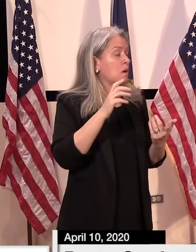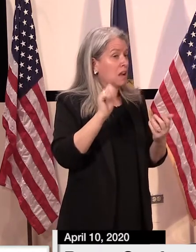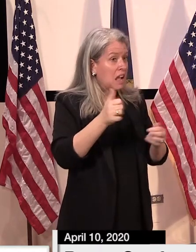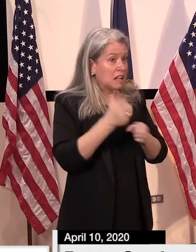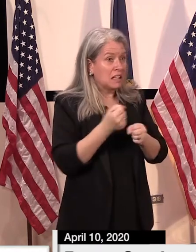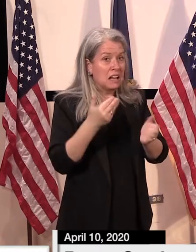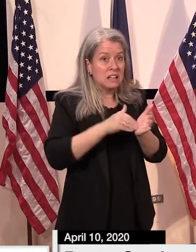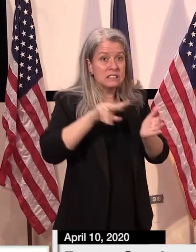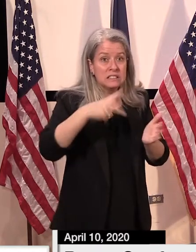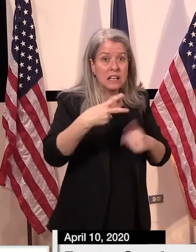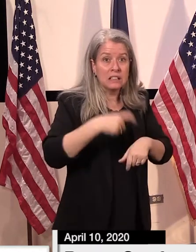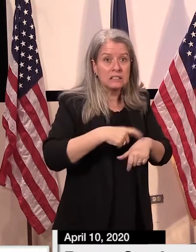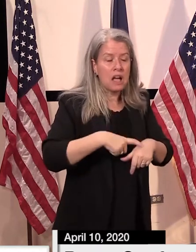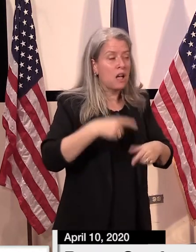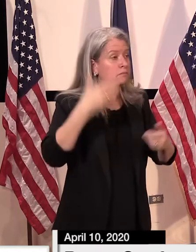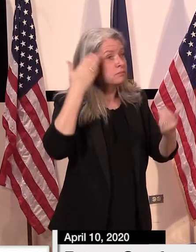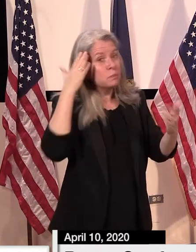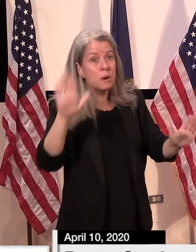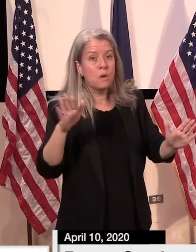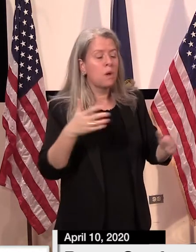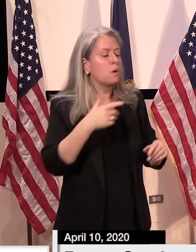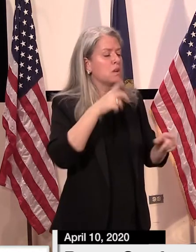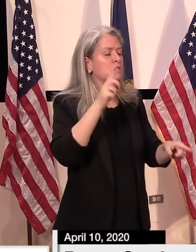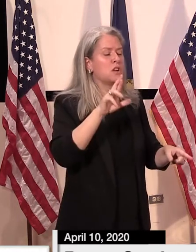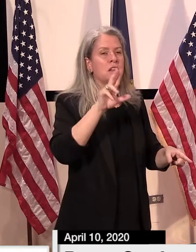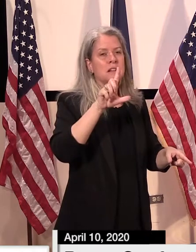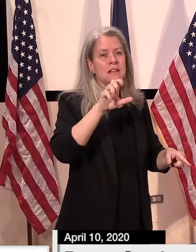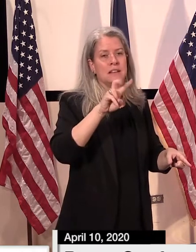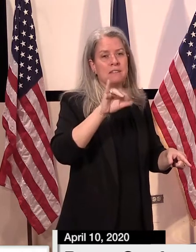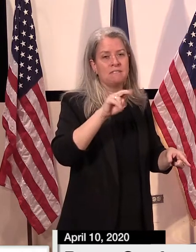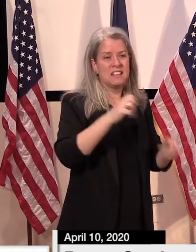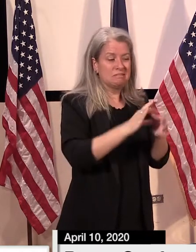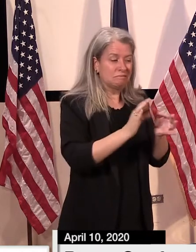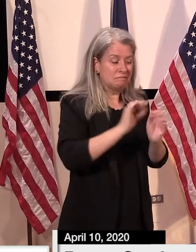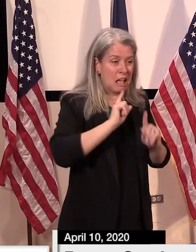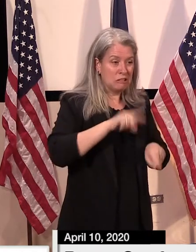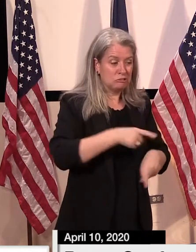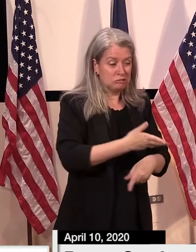or not. So Dr. Levine, could you venture into this one?